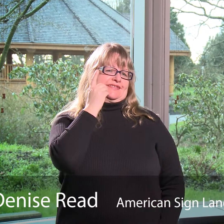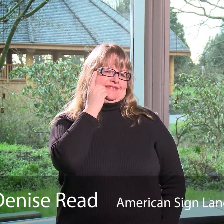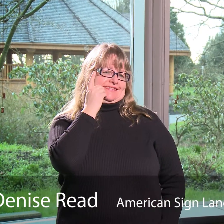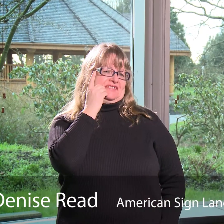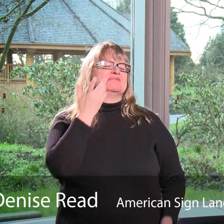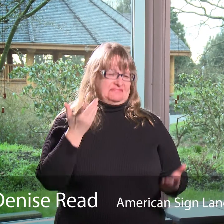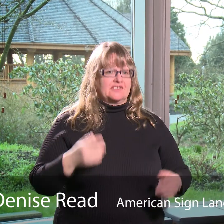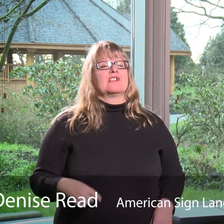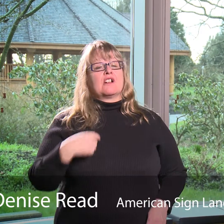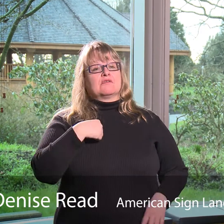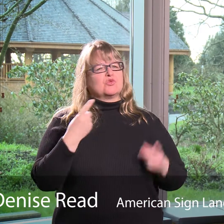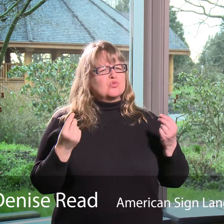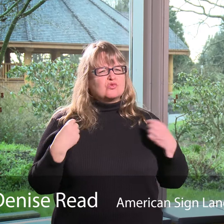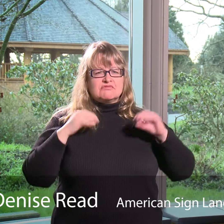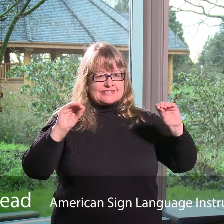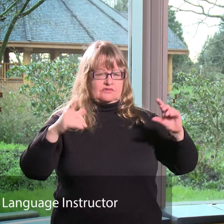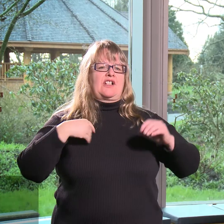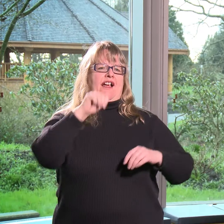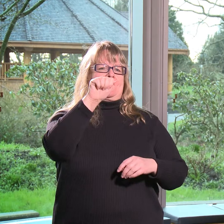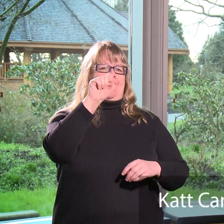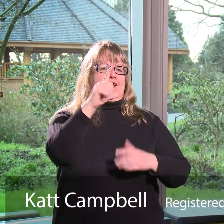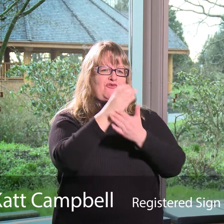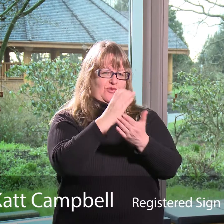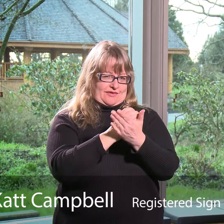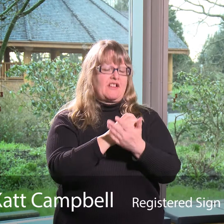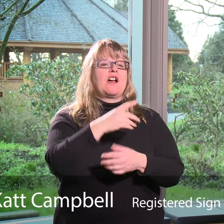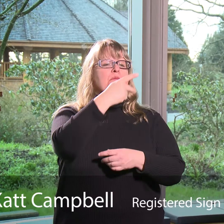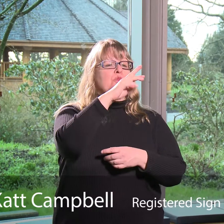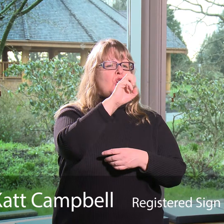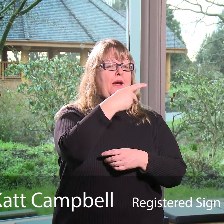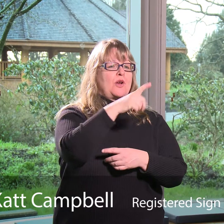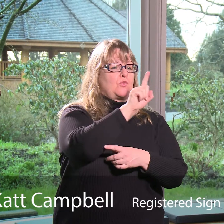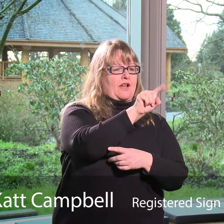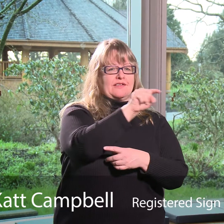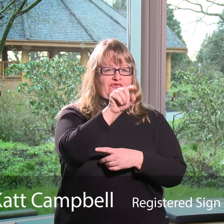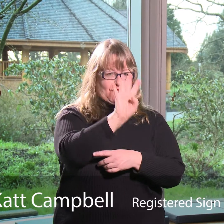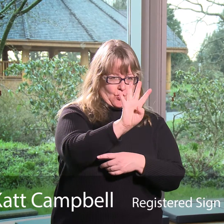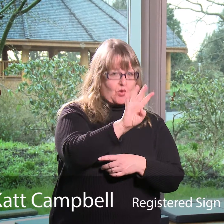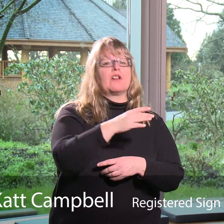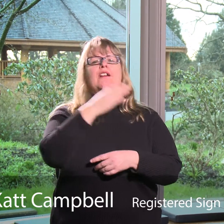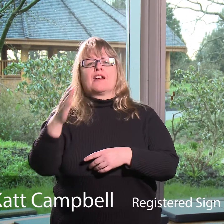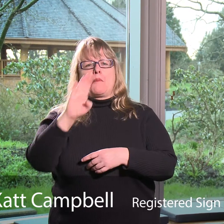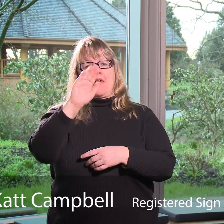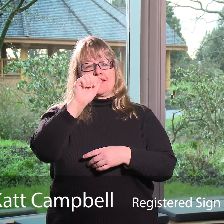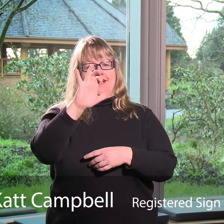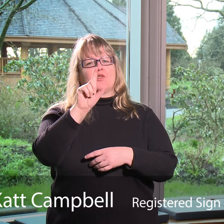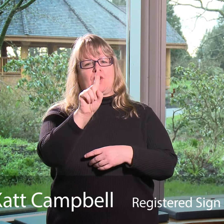My sign name is D on the cheek like this. I teach the American Sign Language course, preps 1 through 4 and also the